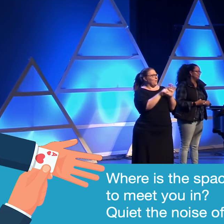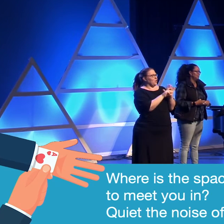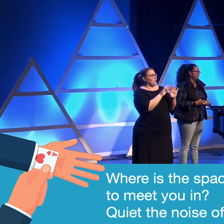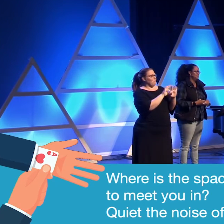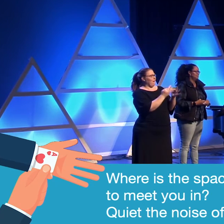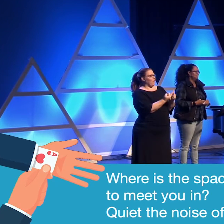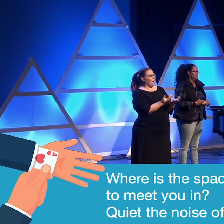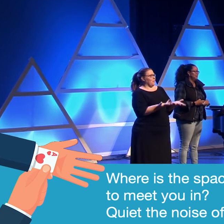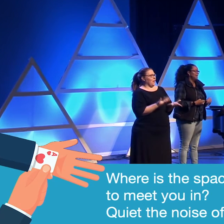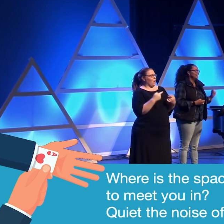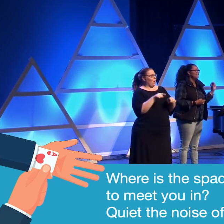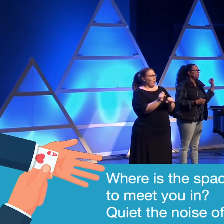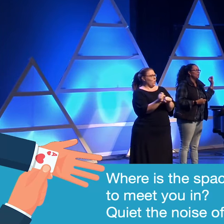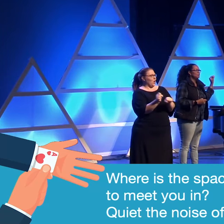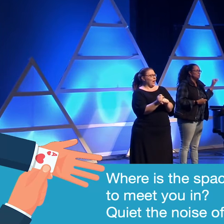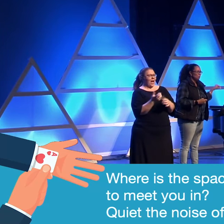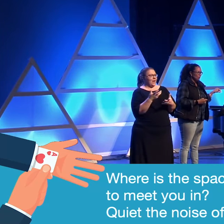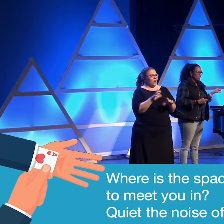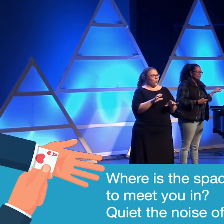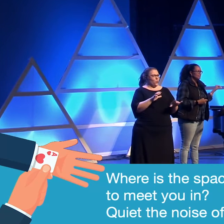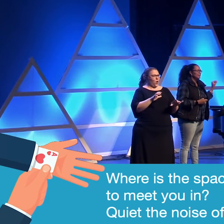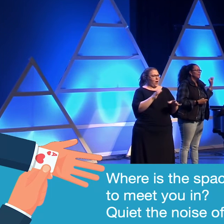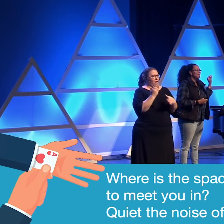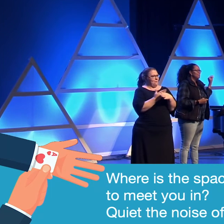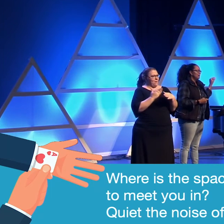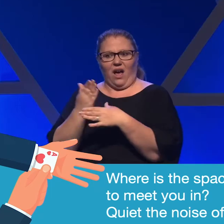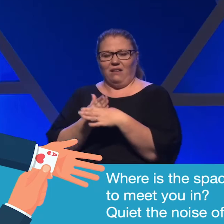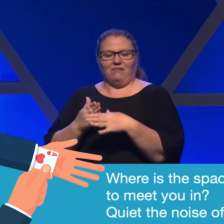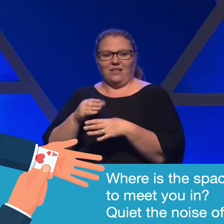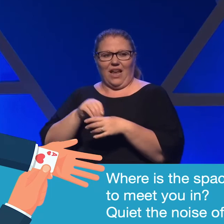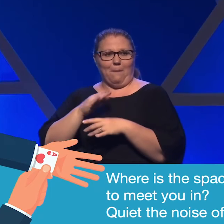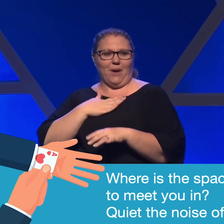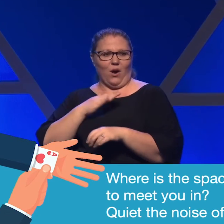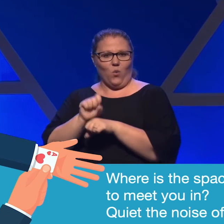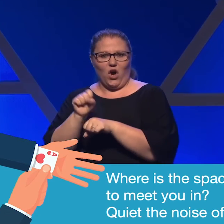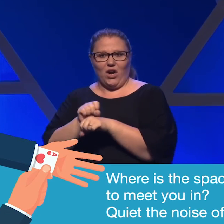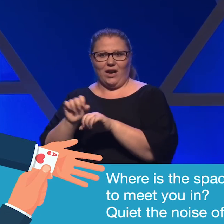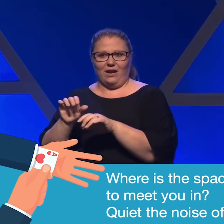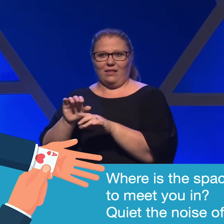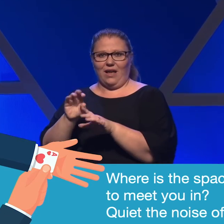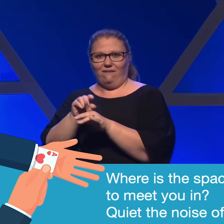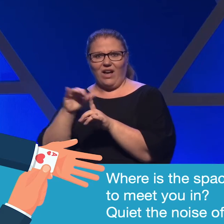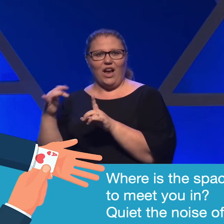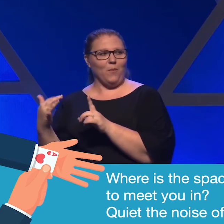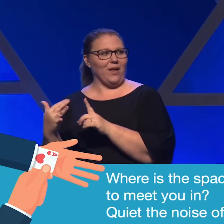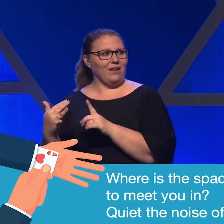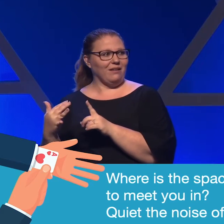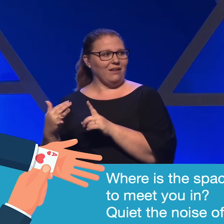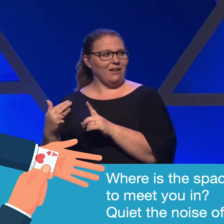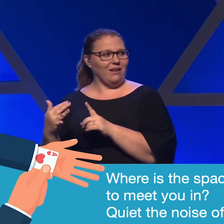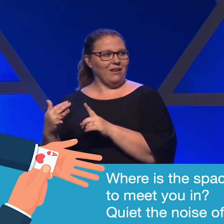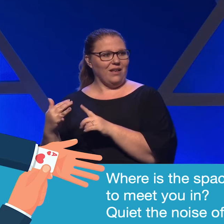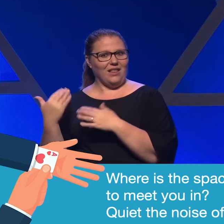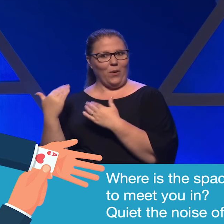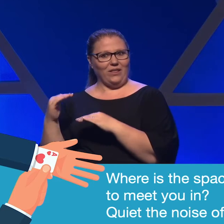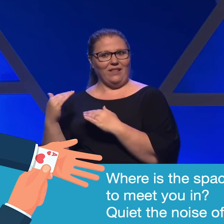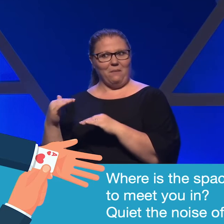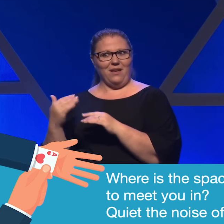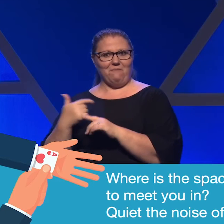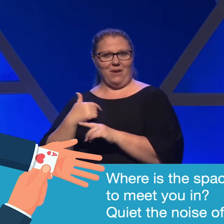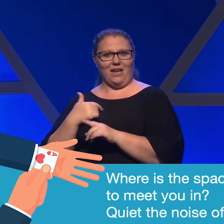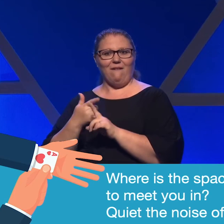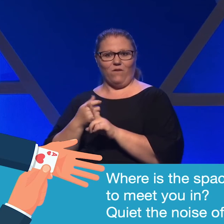family. I didn't want noise in my work environment that would keep me from being